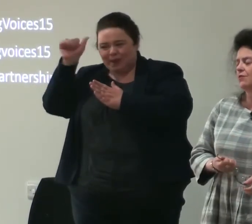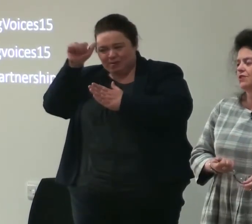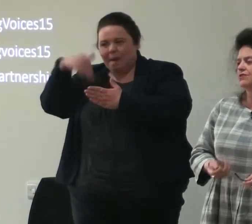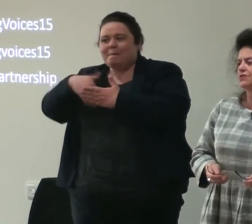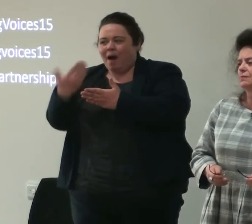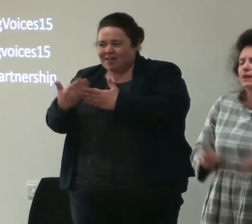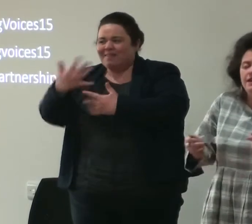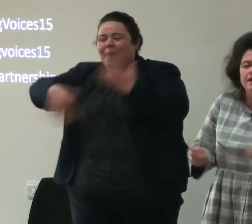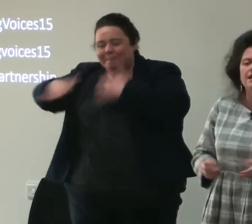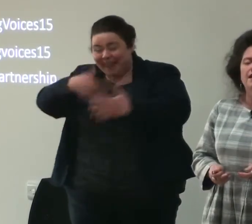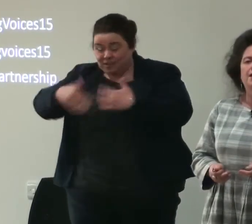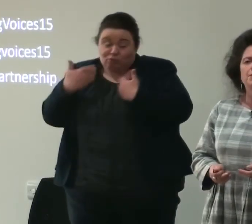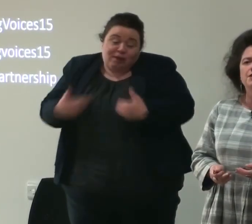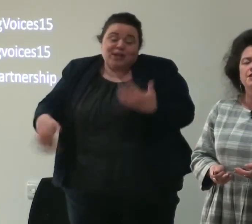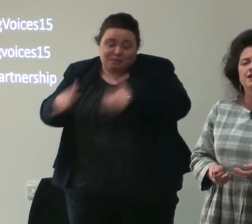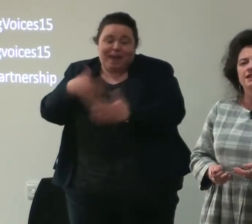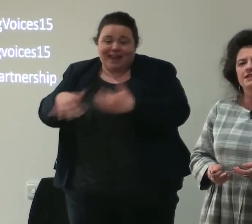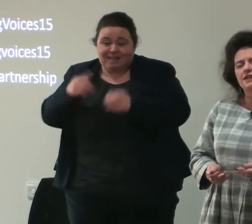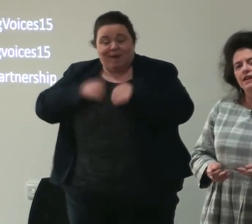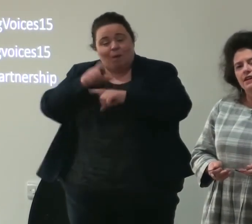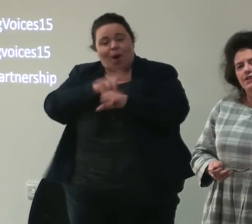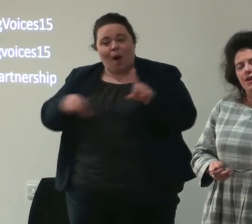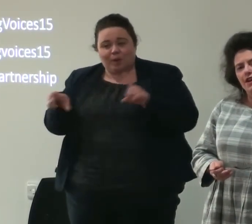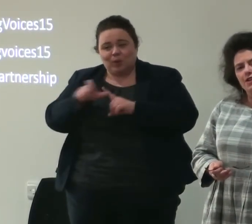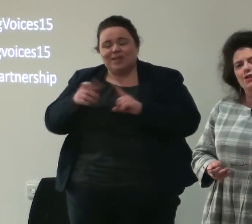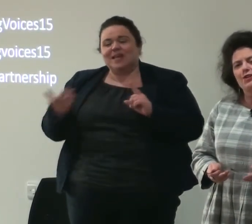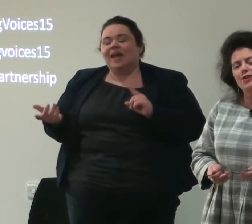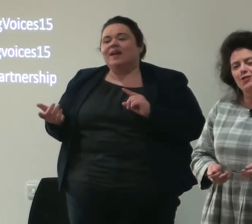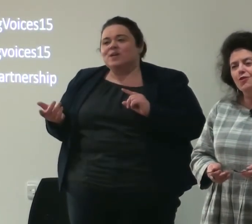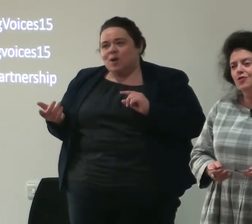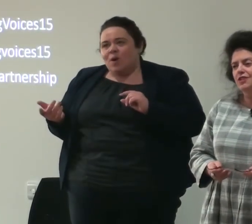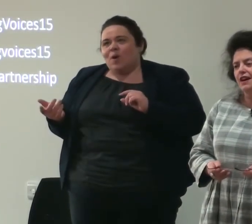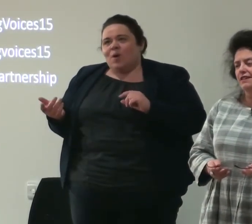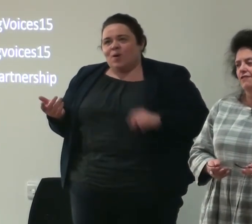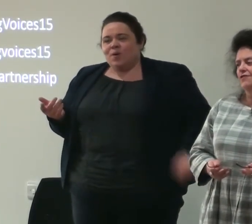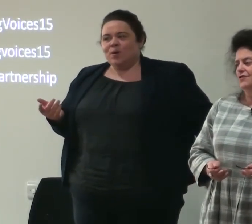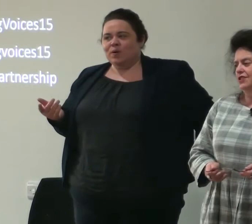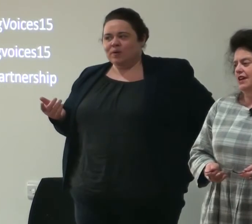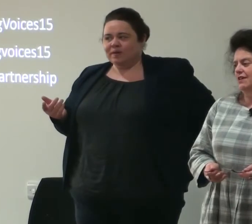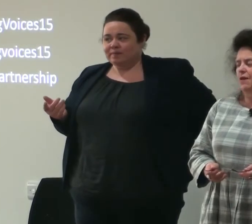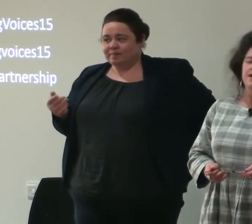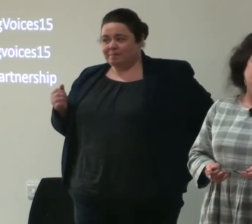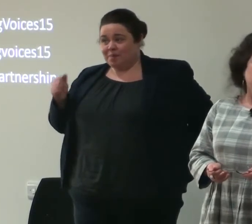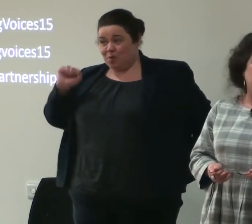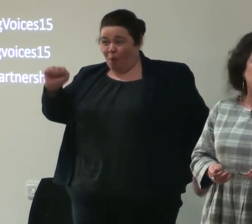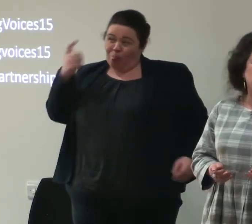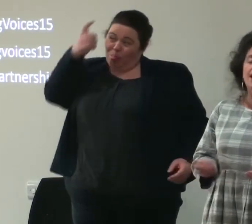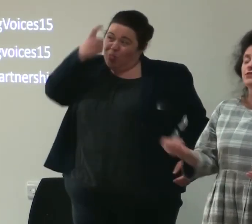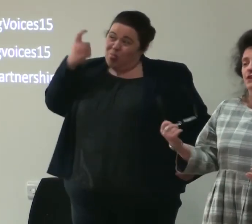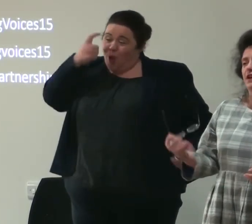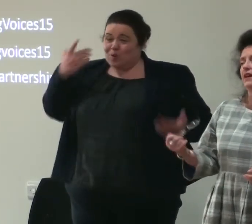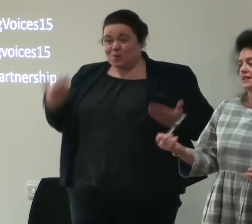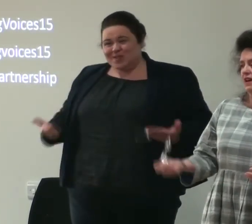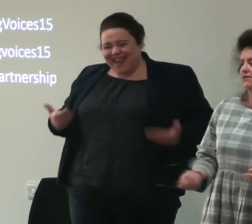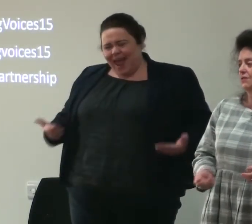mix of what we do to be a community and so i guess that the thought i'd love you to take away is the thought